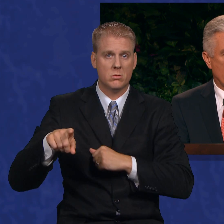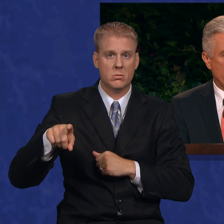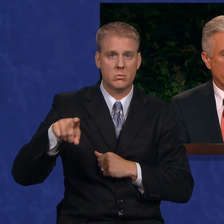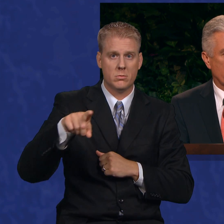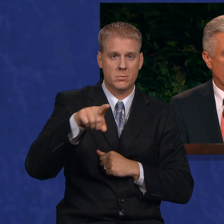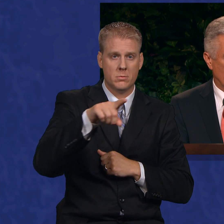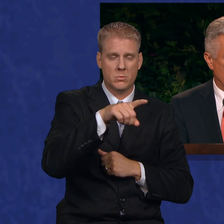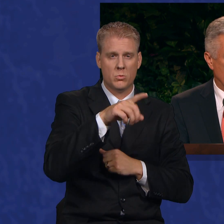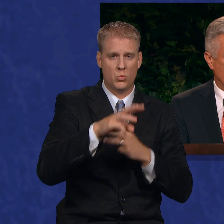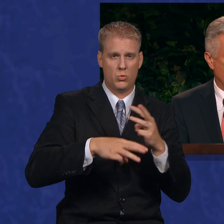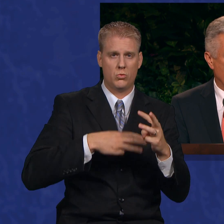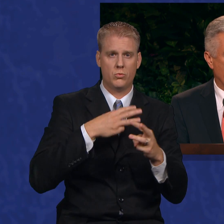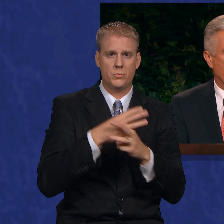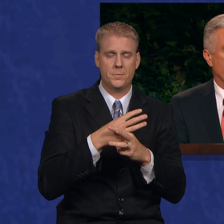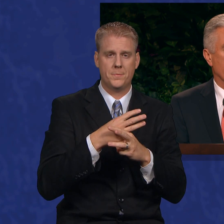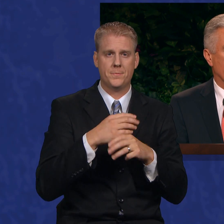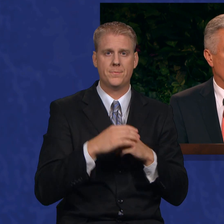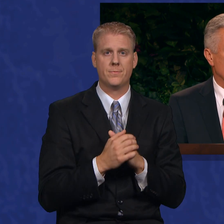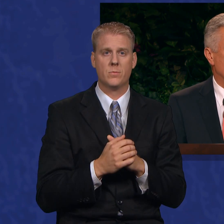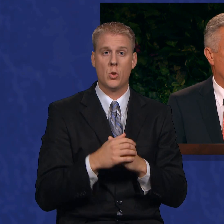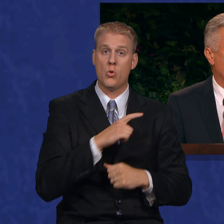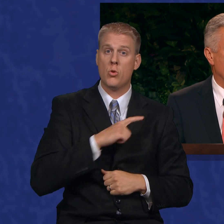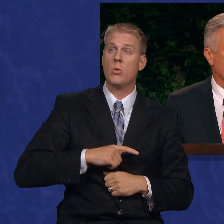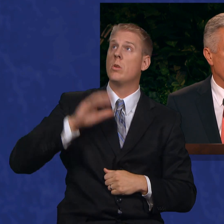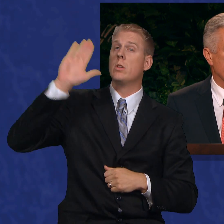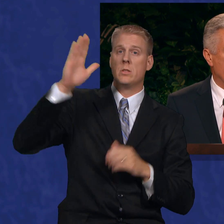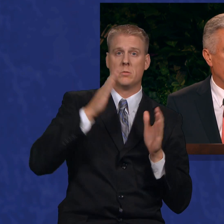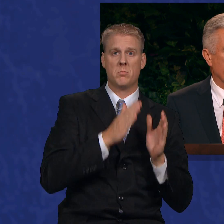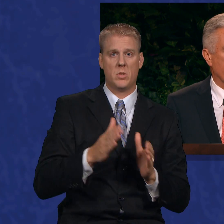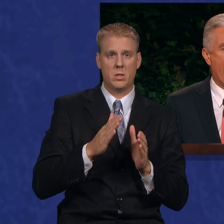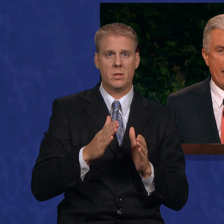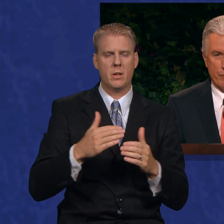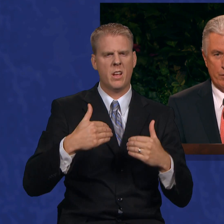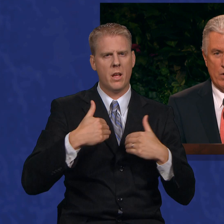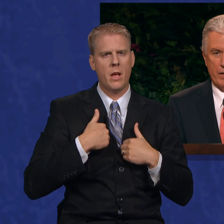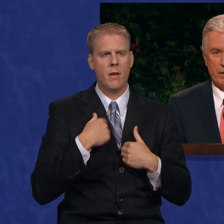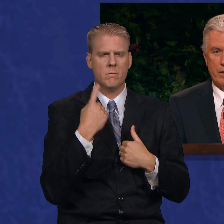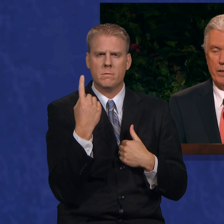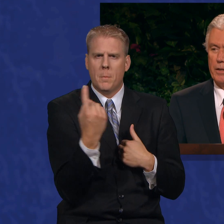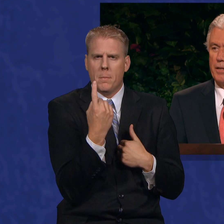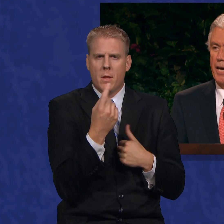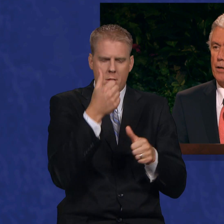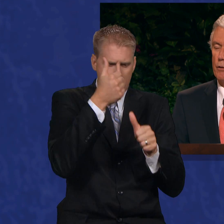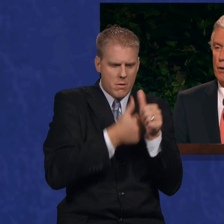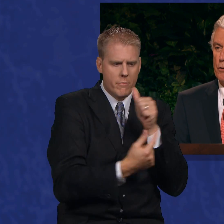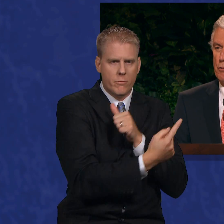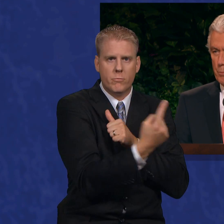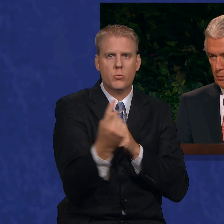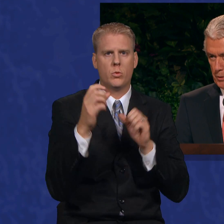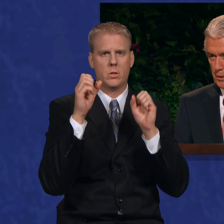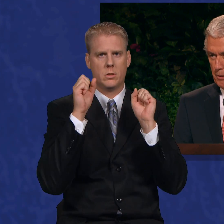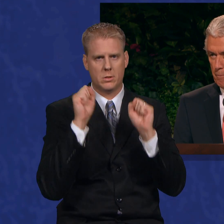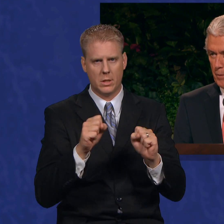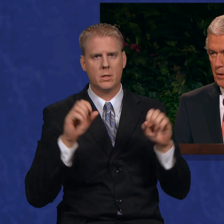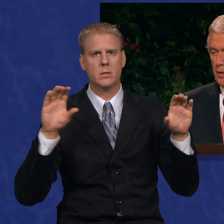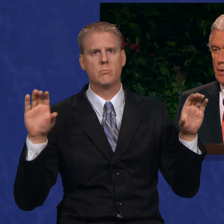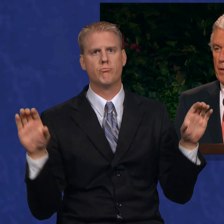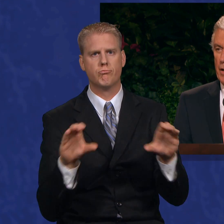around the globe. In the Lord's plan, there is something everyone can contribute.